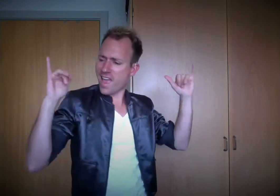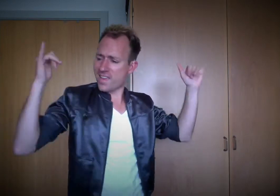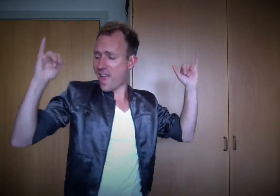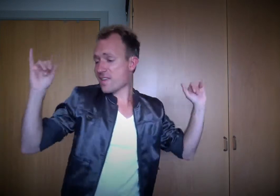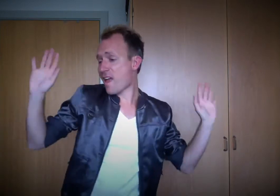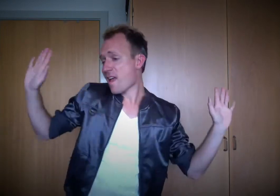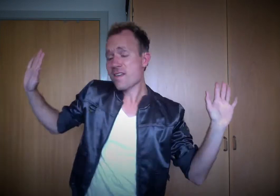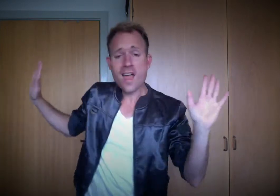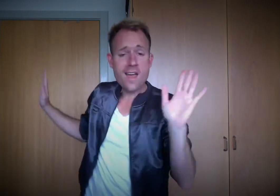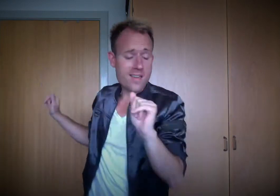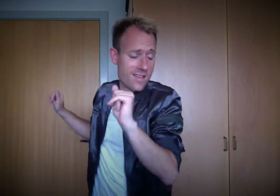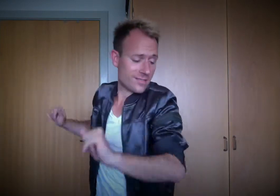Yeah, baby